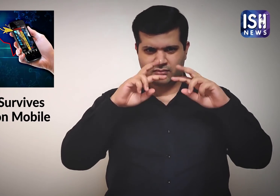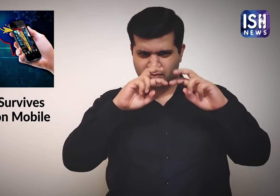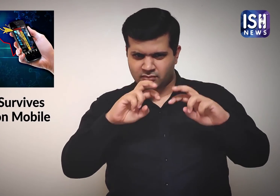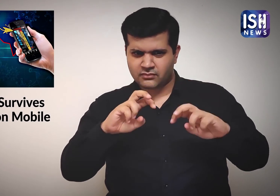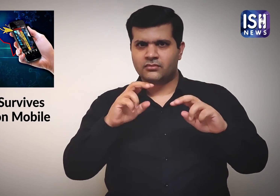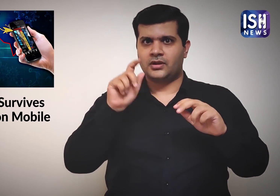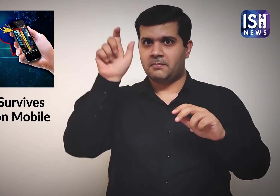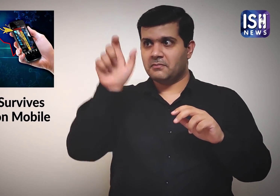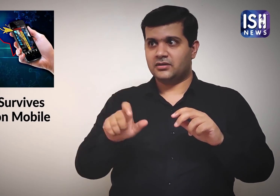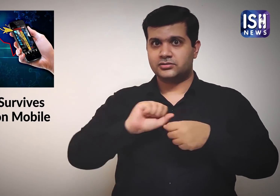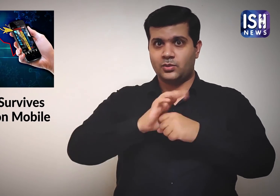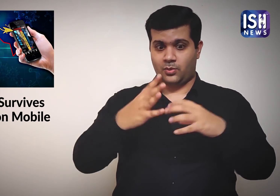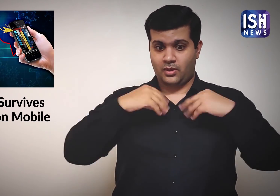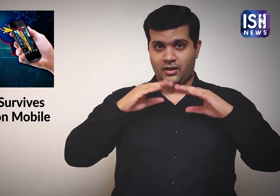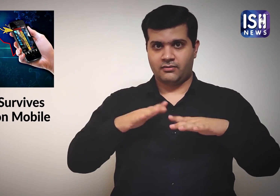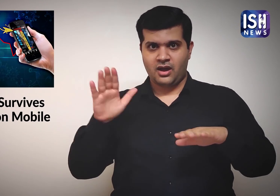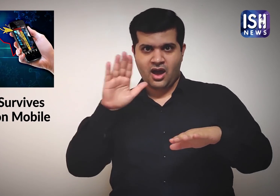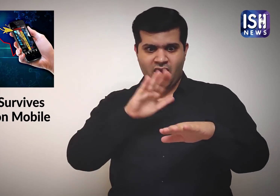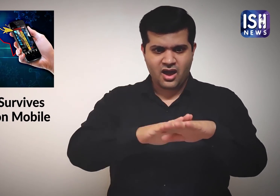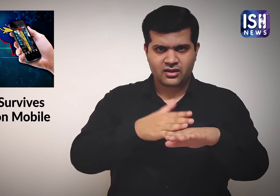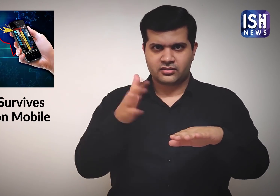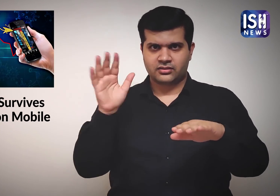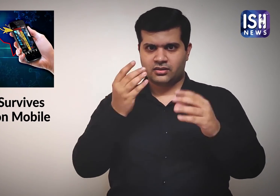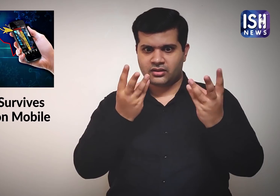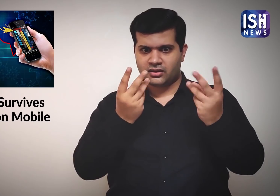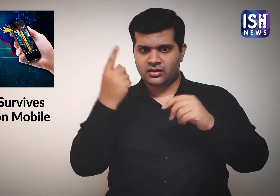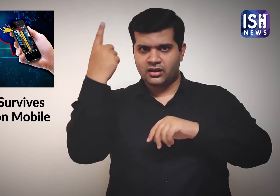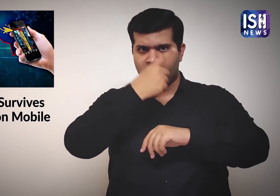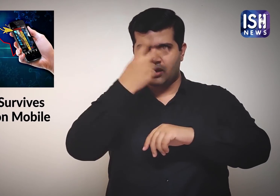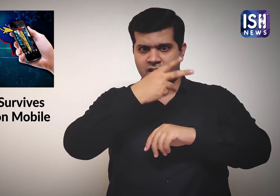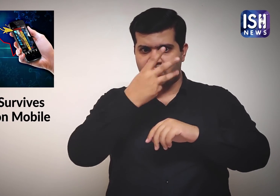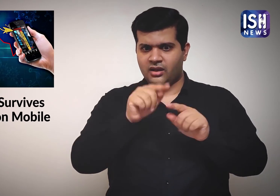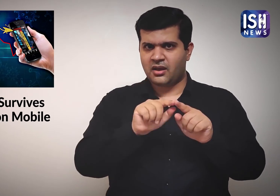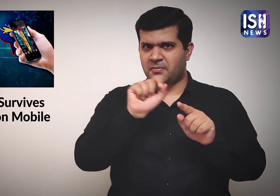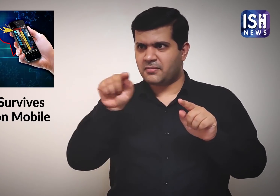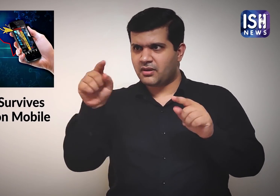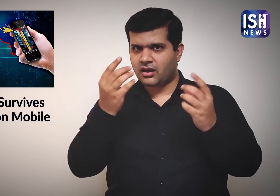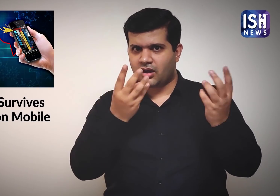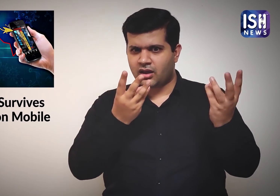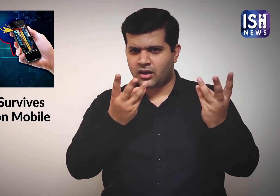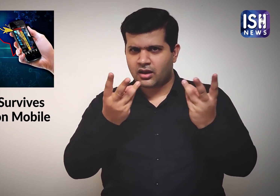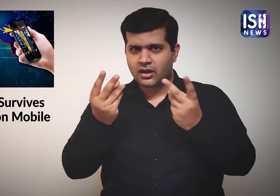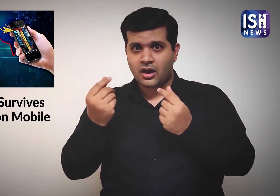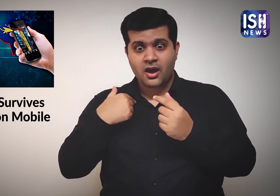13. If they find how many days the virus stays on surfaces and how many people it can infect, 13.